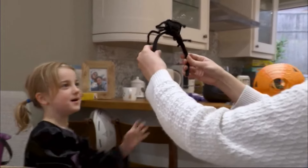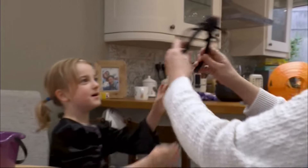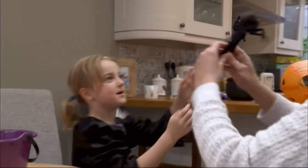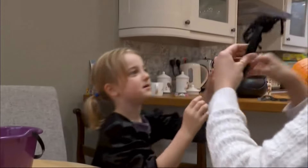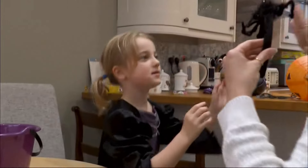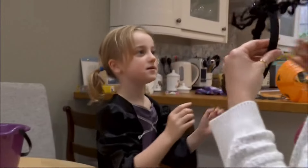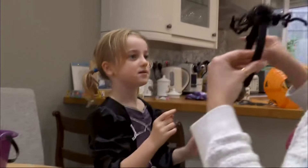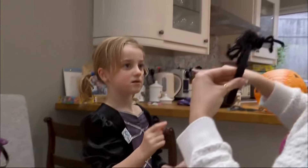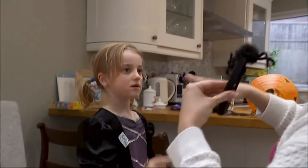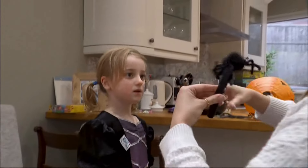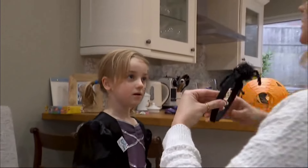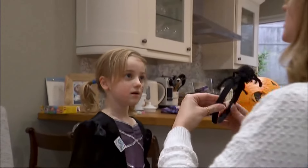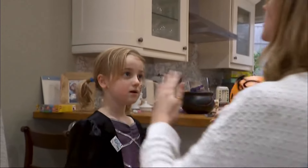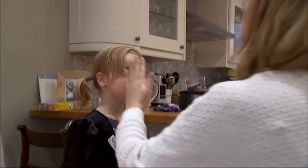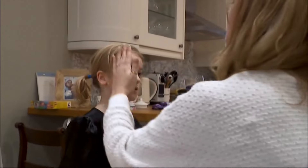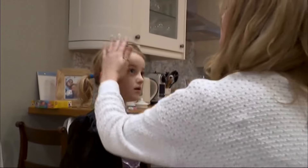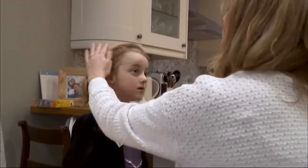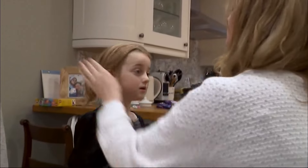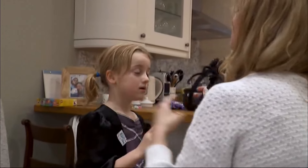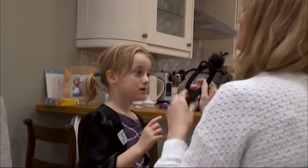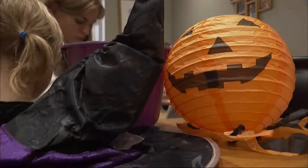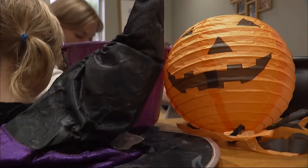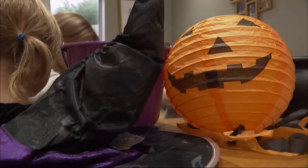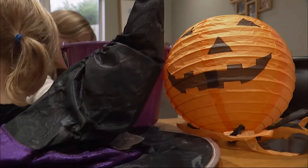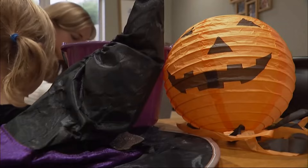Because her neighbours have learned a bit of British sign language.